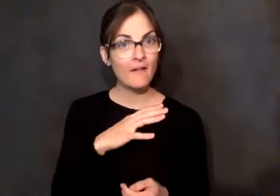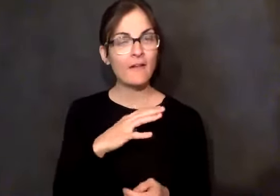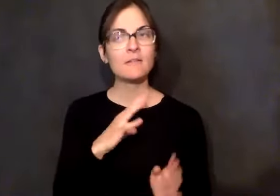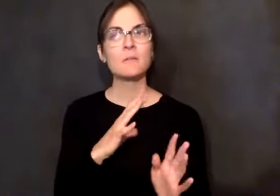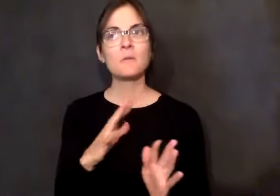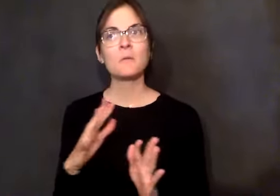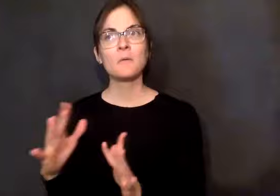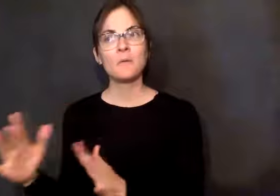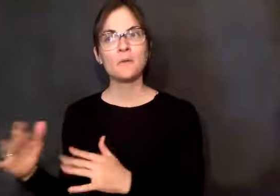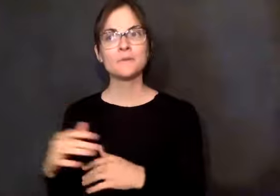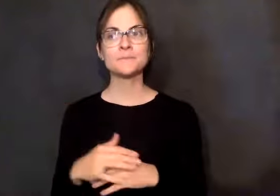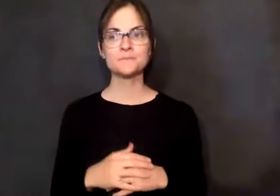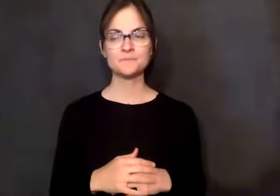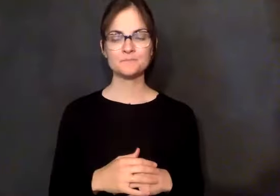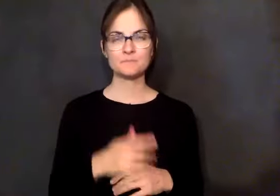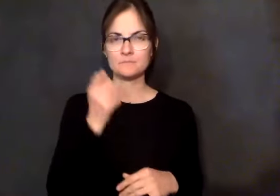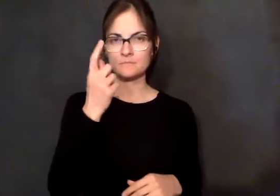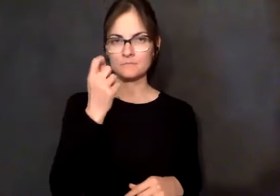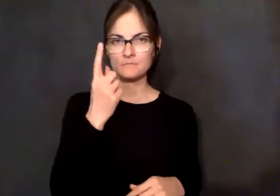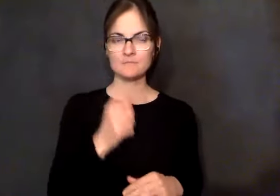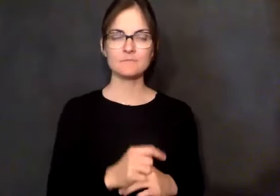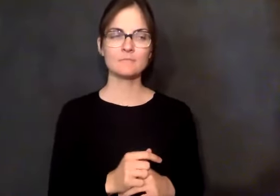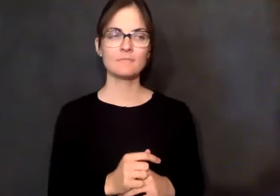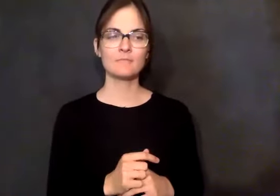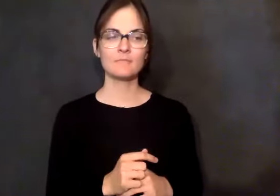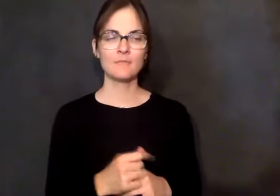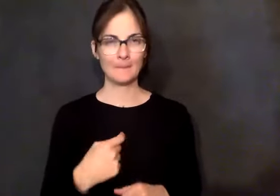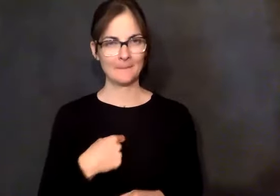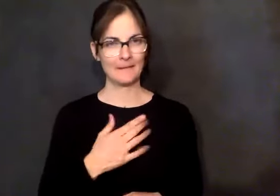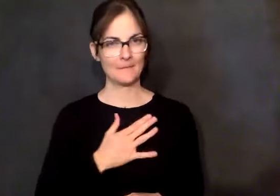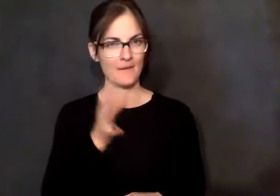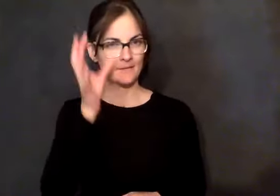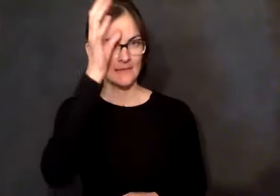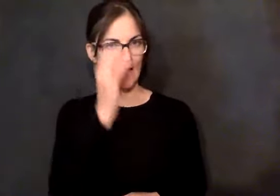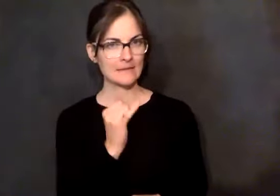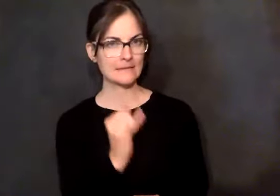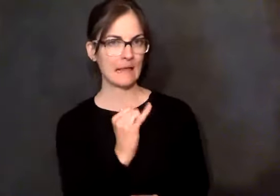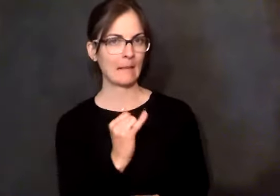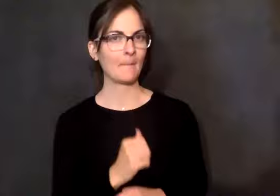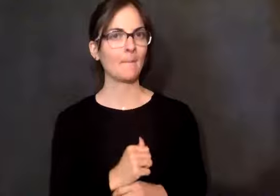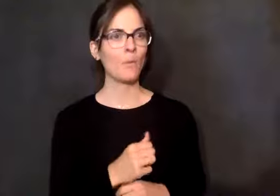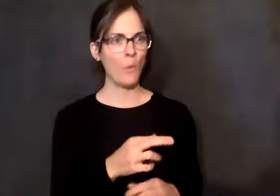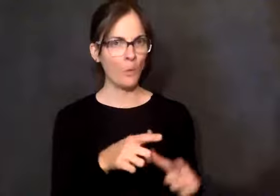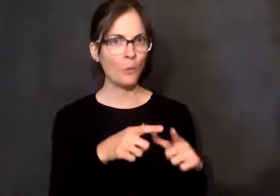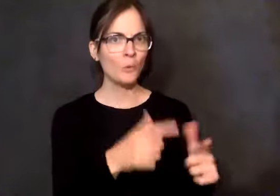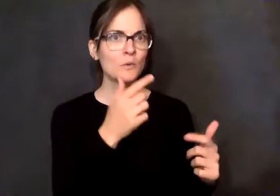same cloth. So if one is good, two is better. Like a hundred is the best. So we said, well, hey, let's take a really wild canoe trip.